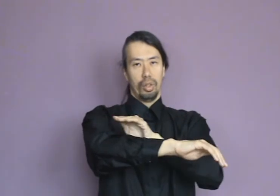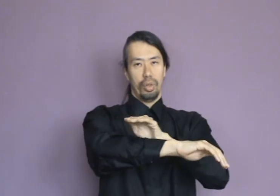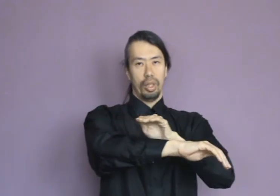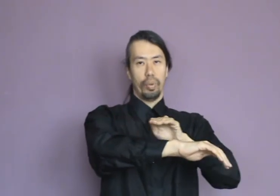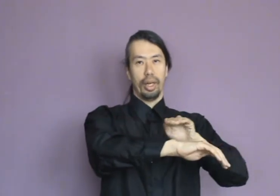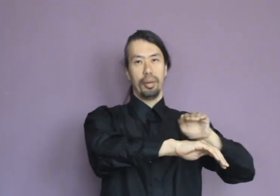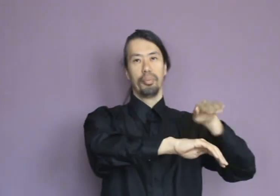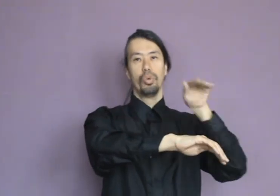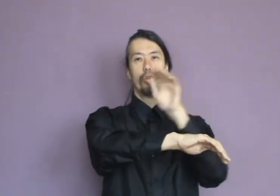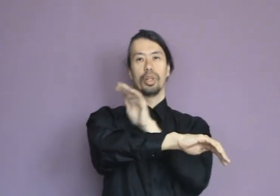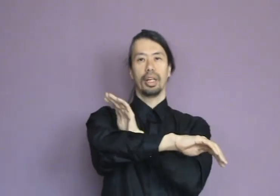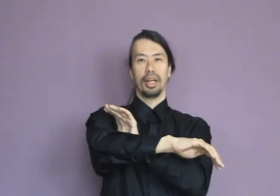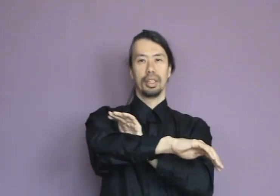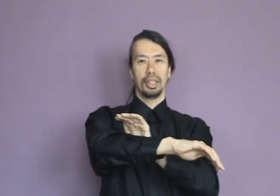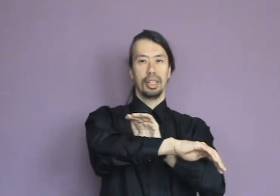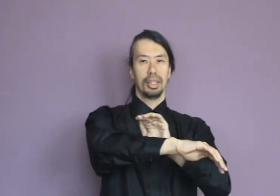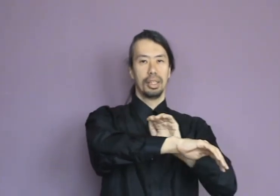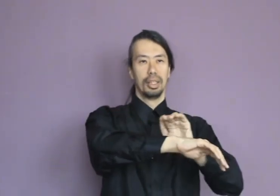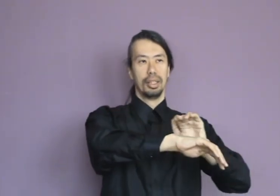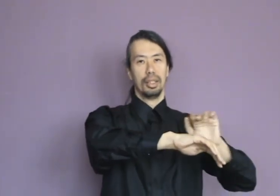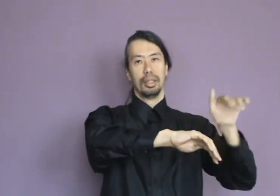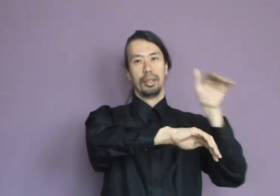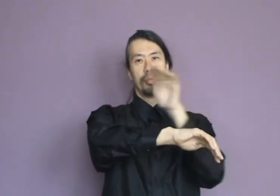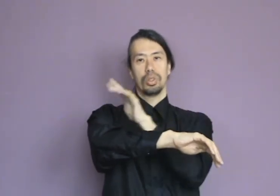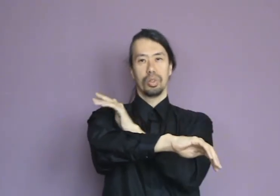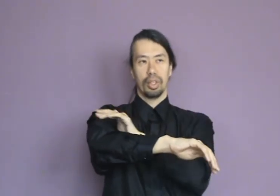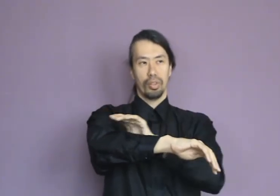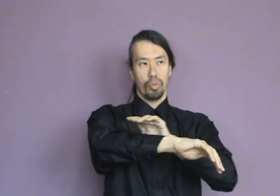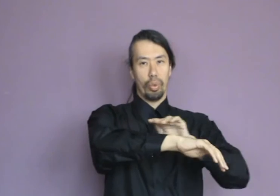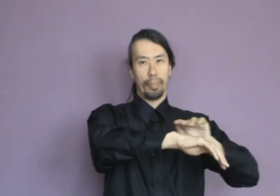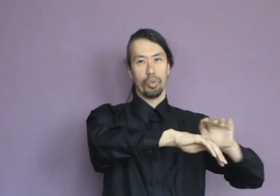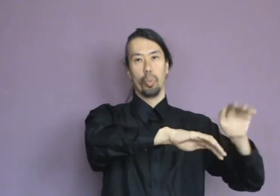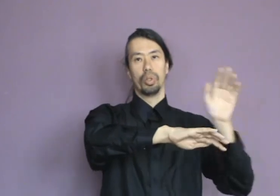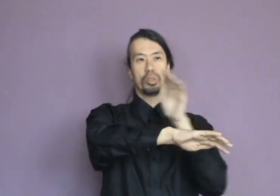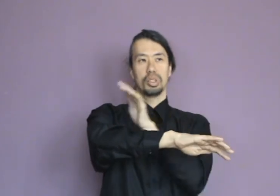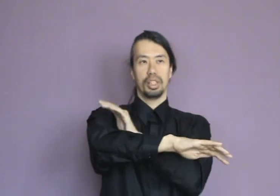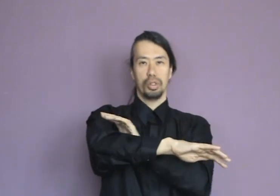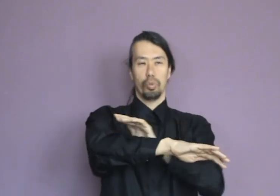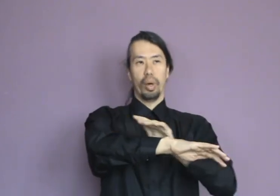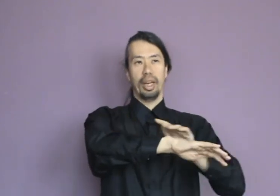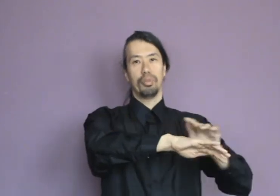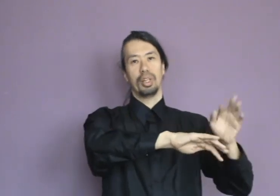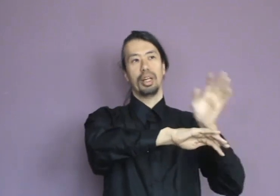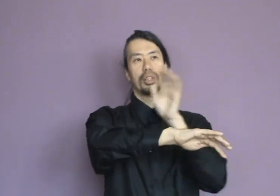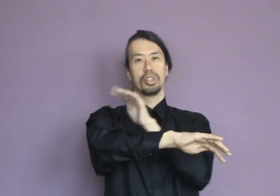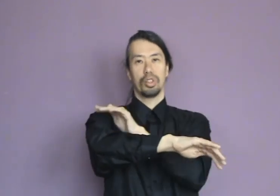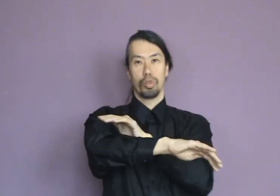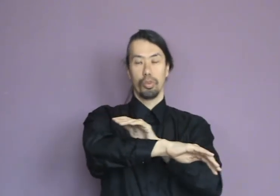you're in a way moving the energy. Because you get a rapid succession of waves and the energy starts to move